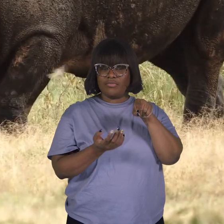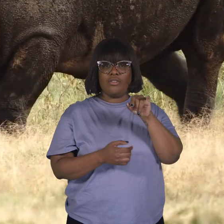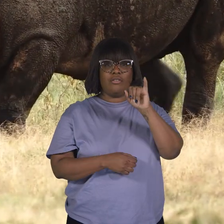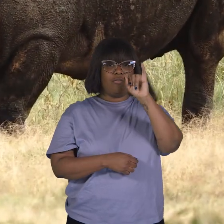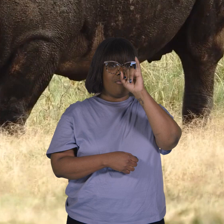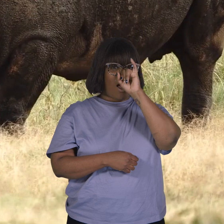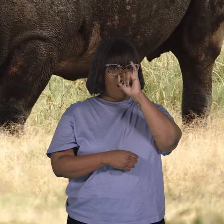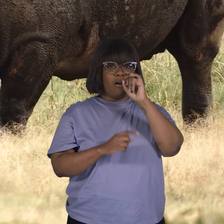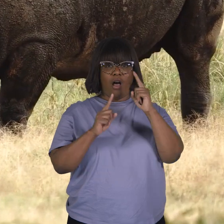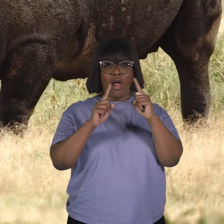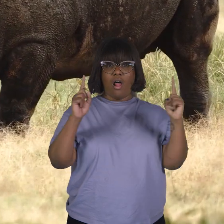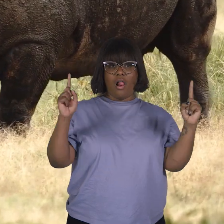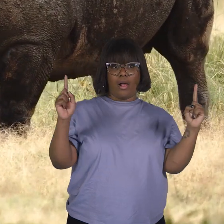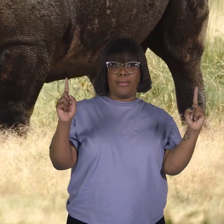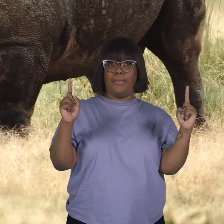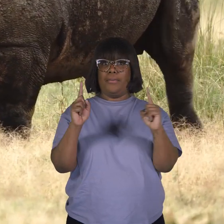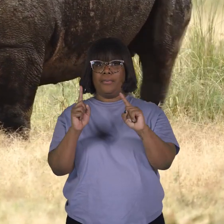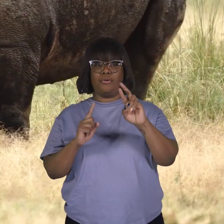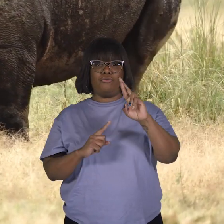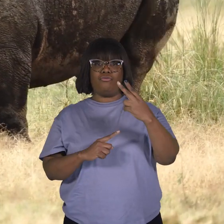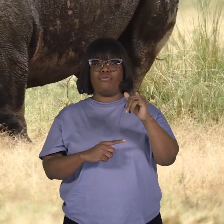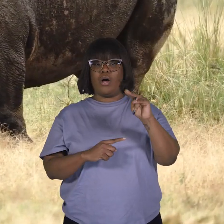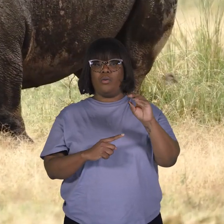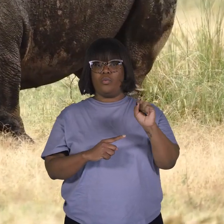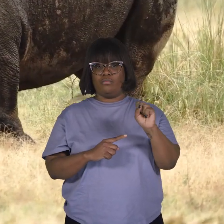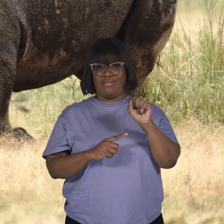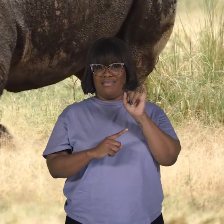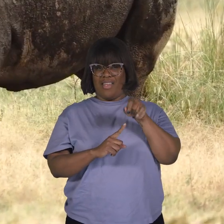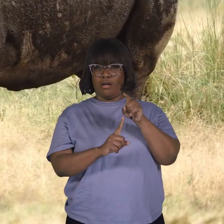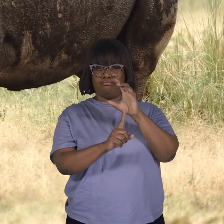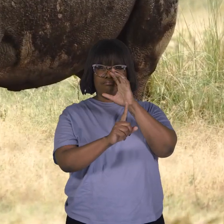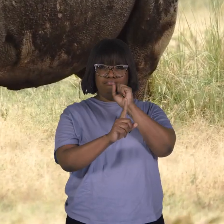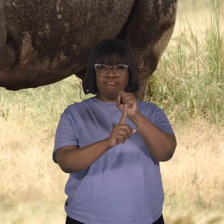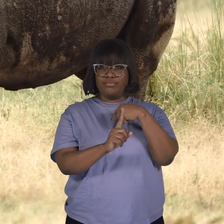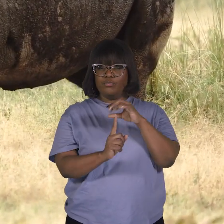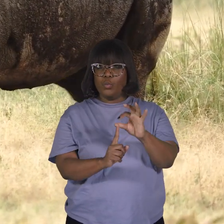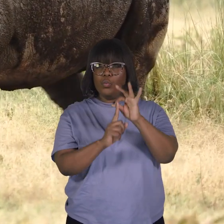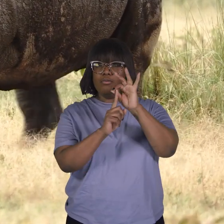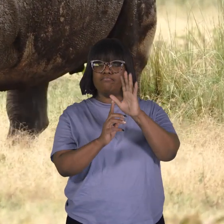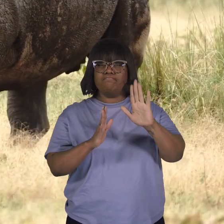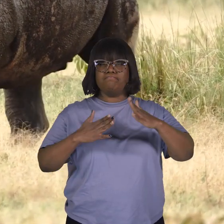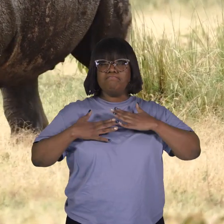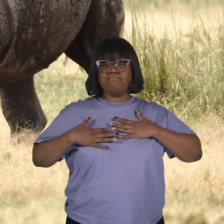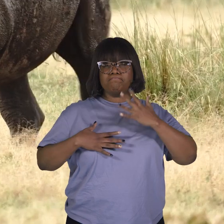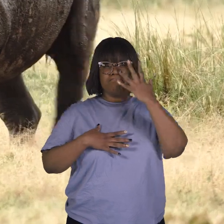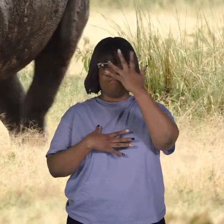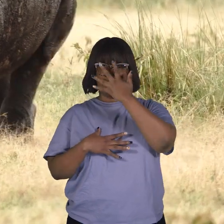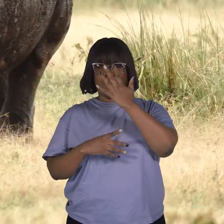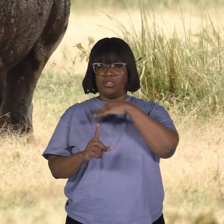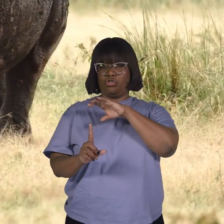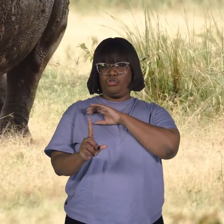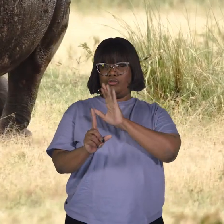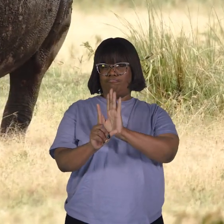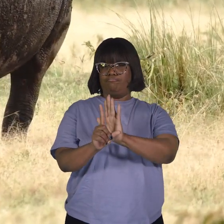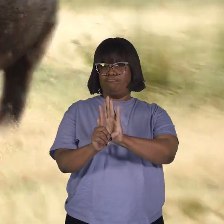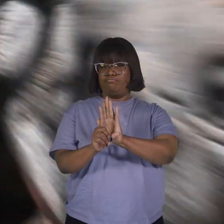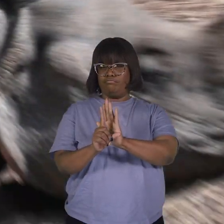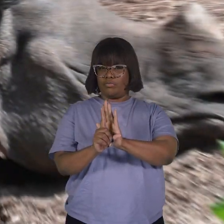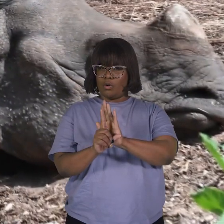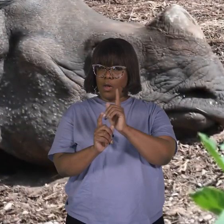Rhinoceroses, rhinos for short, are fascinating creatures with a unique set of physical characteristics. One of